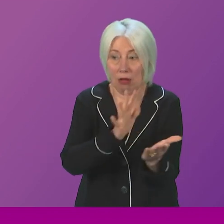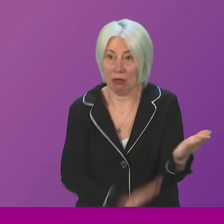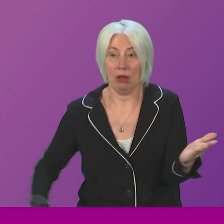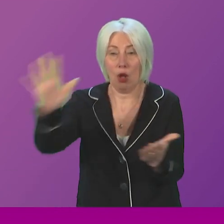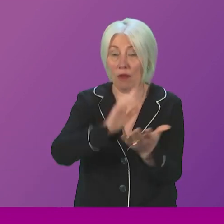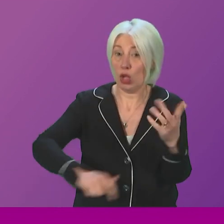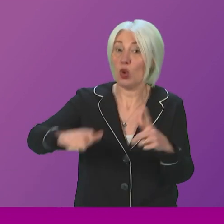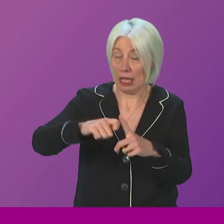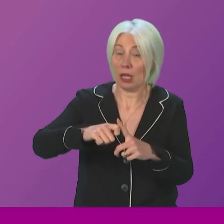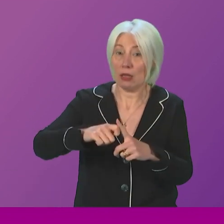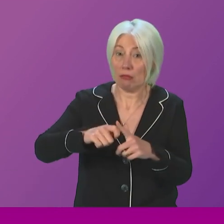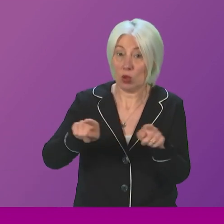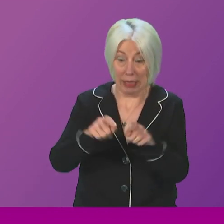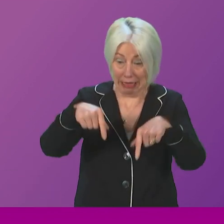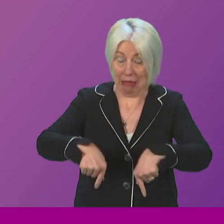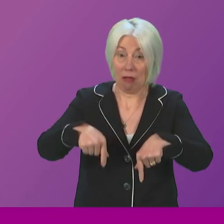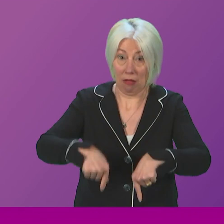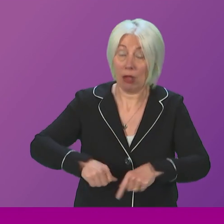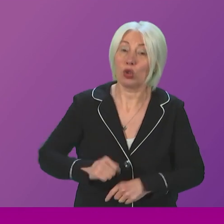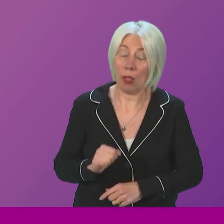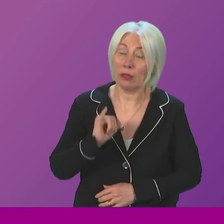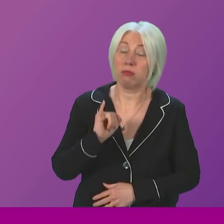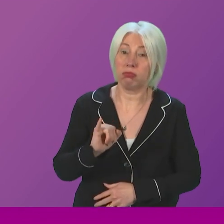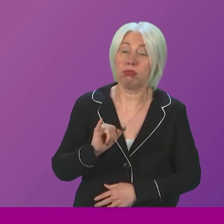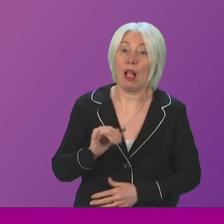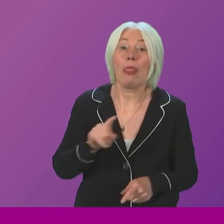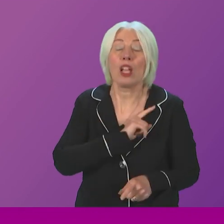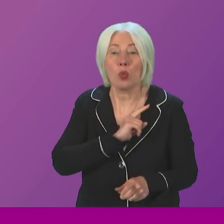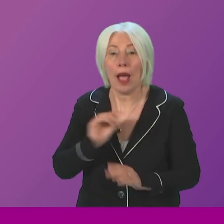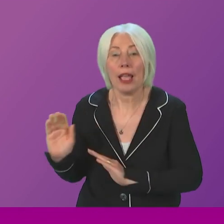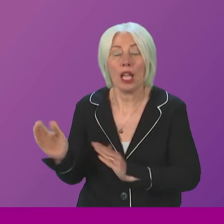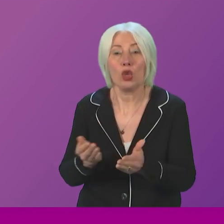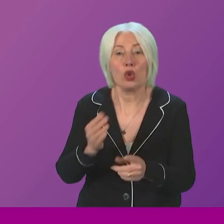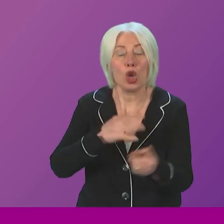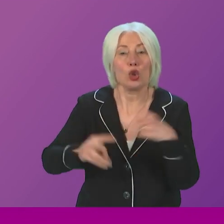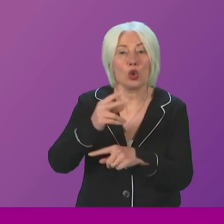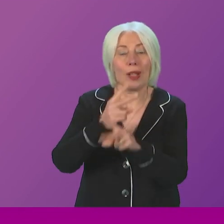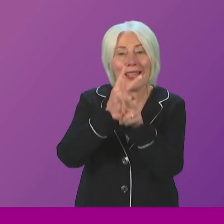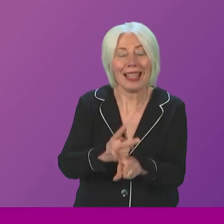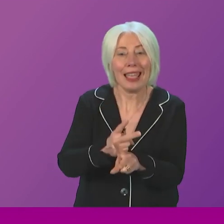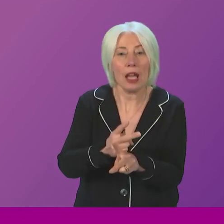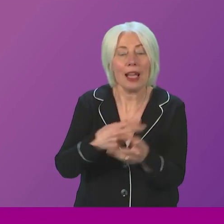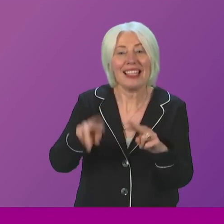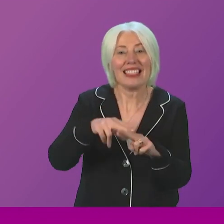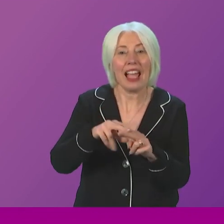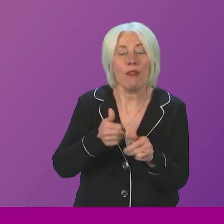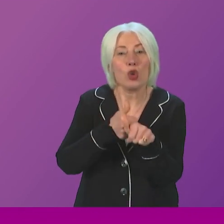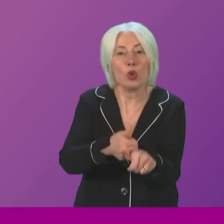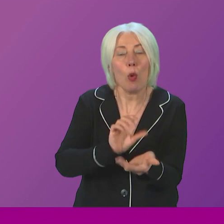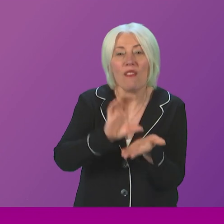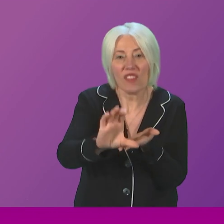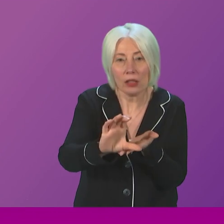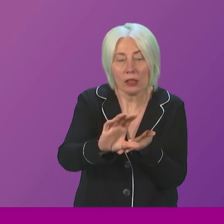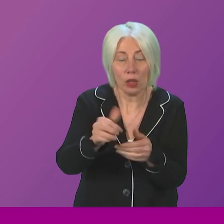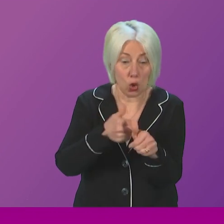throughout the UK, and, of course, including here in Scotland. That is why we introduced the social care staff support fund to